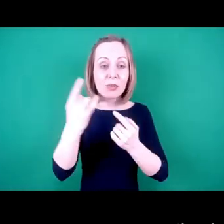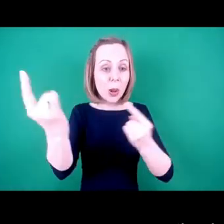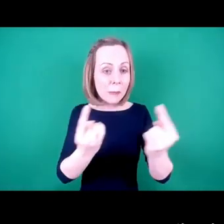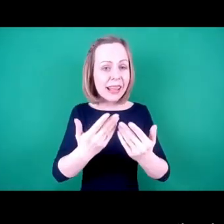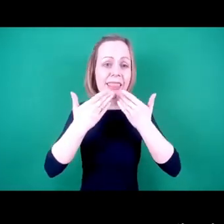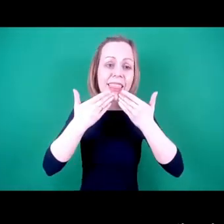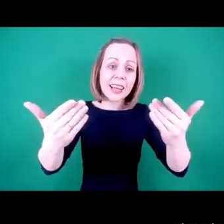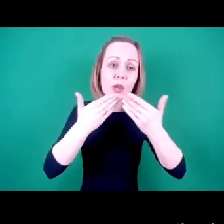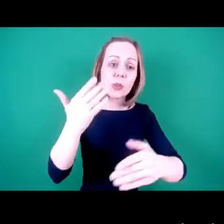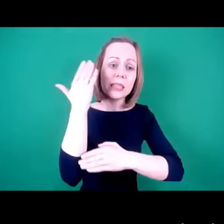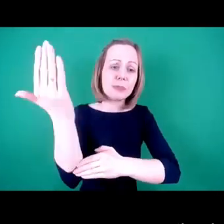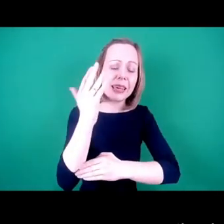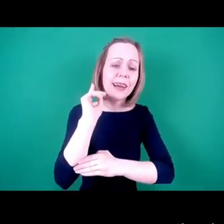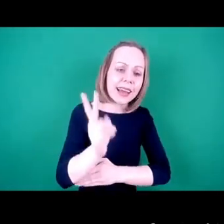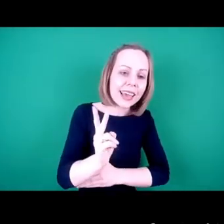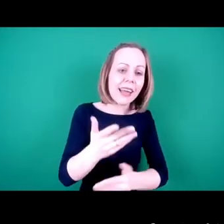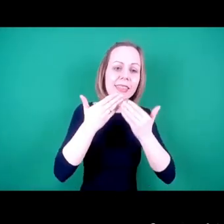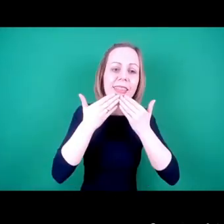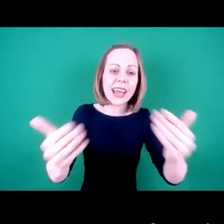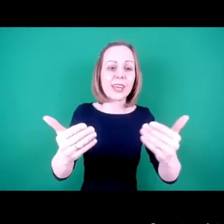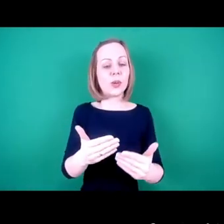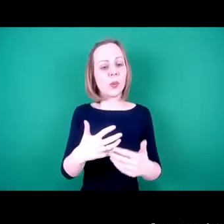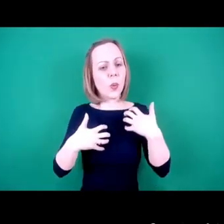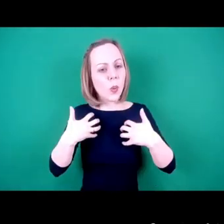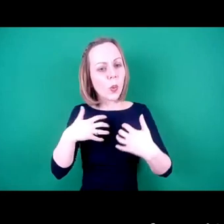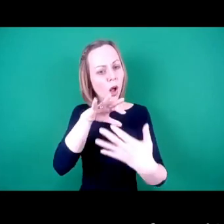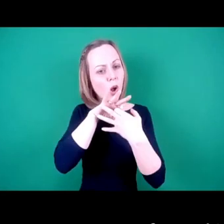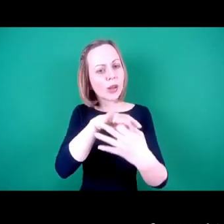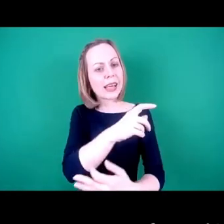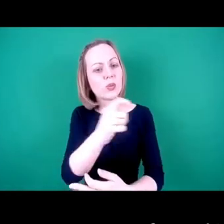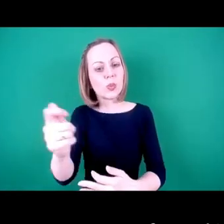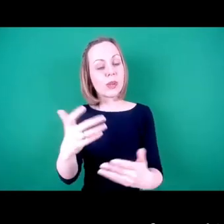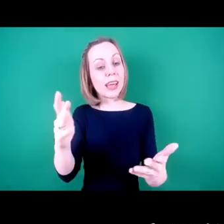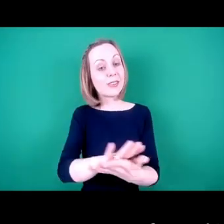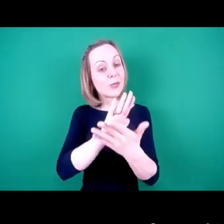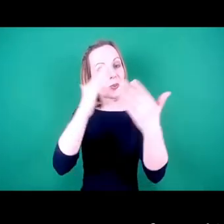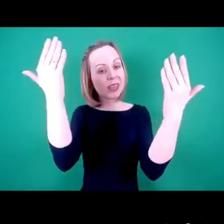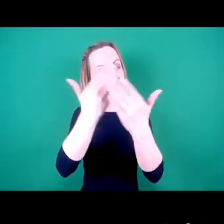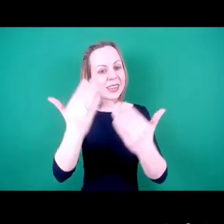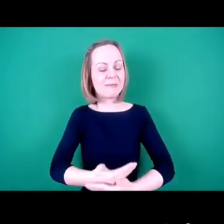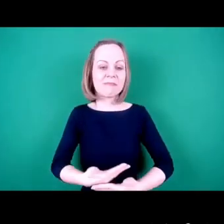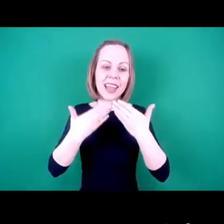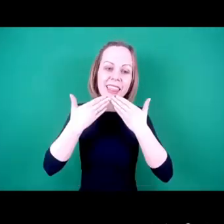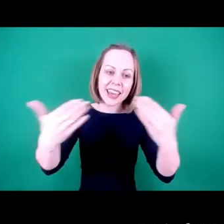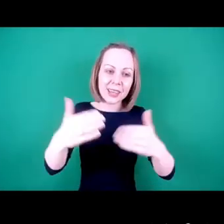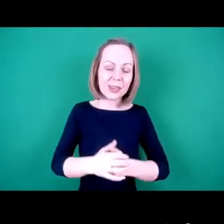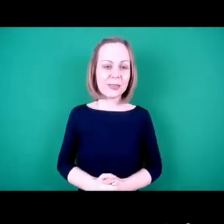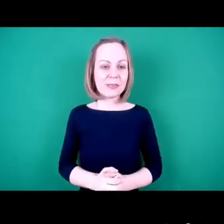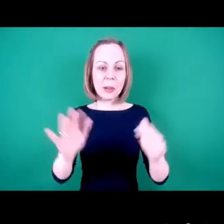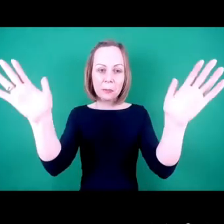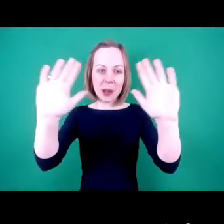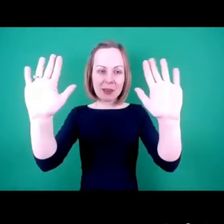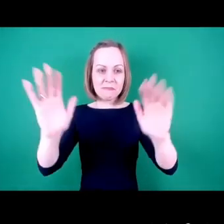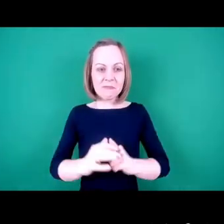speakers. I look forward to being in touch very soon and enjoy the rest of your evening. Thank you very much. Goodbye.